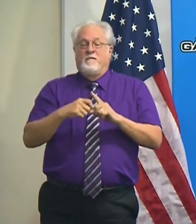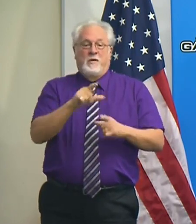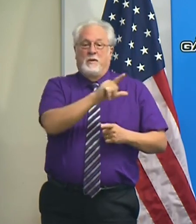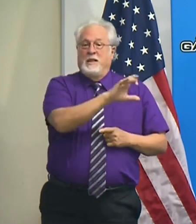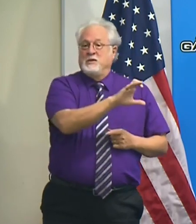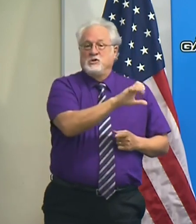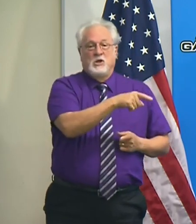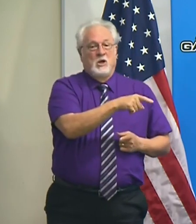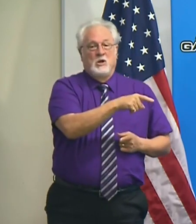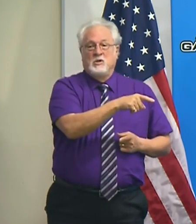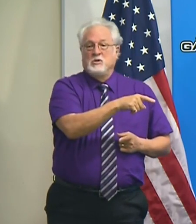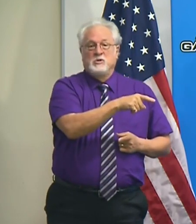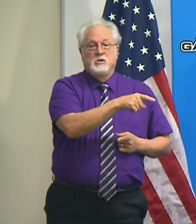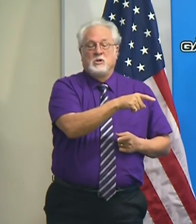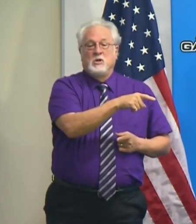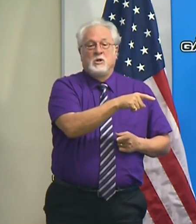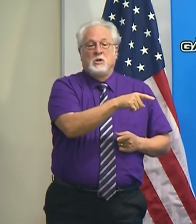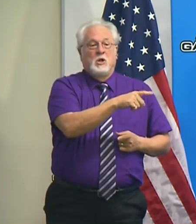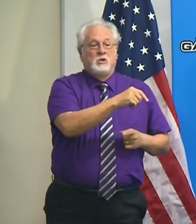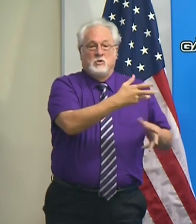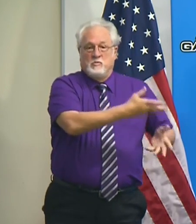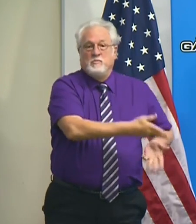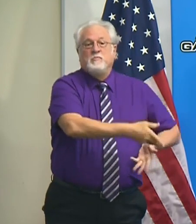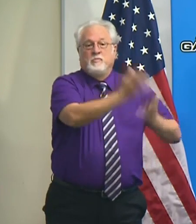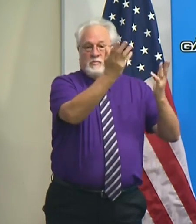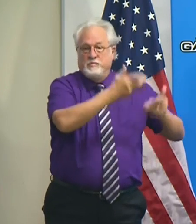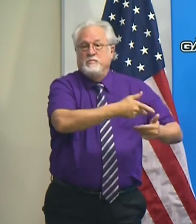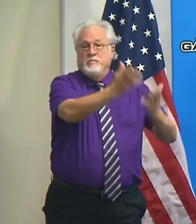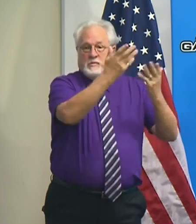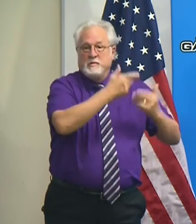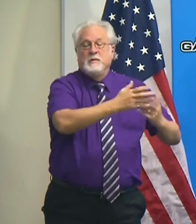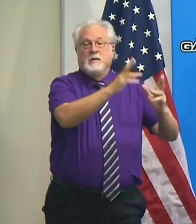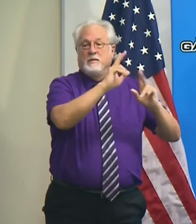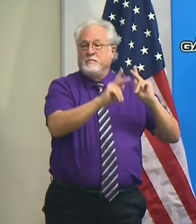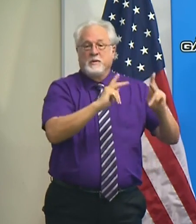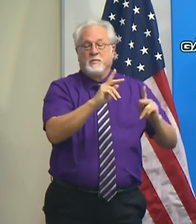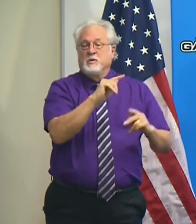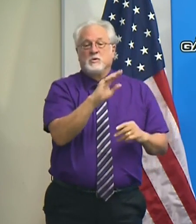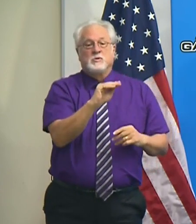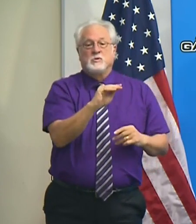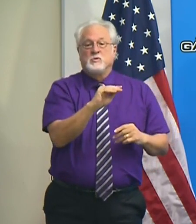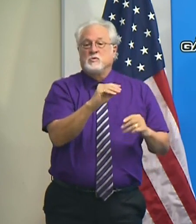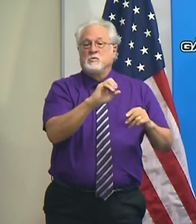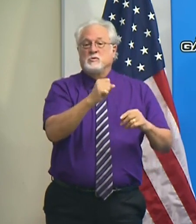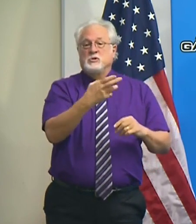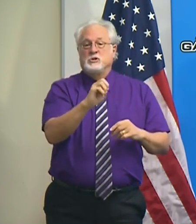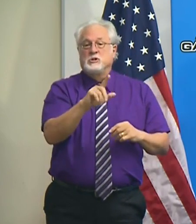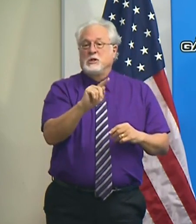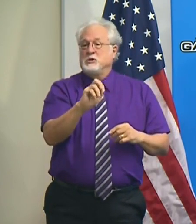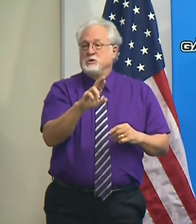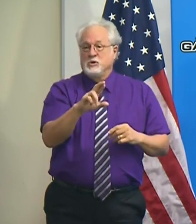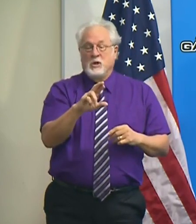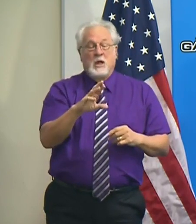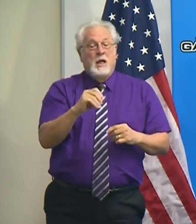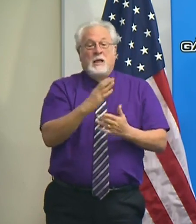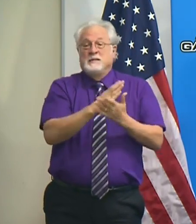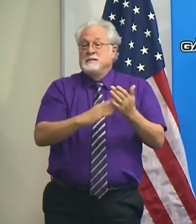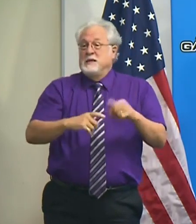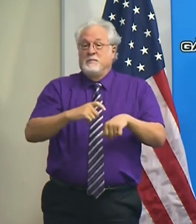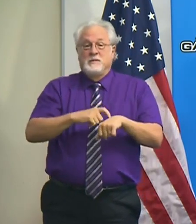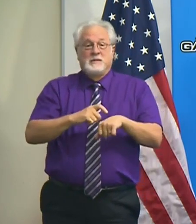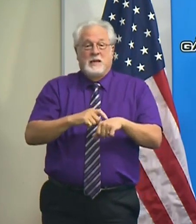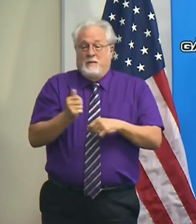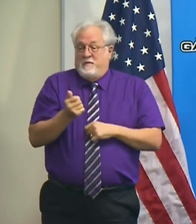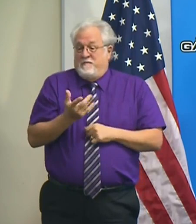Charles area to depopulate individuals, transport them to shelters. And at some point